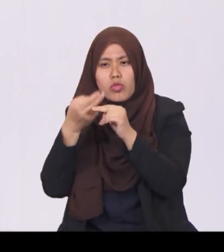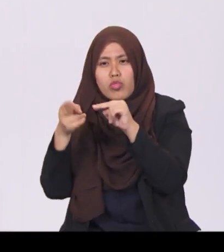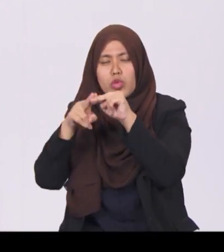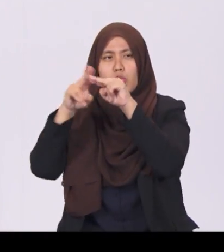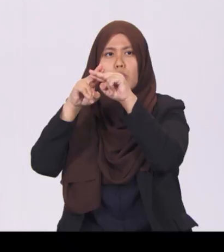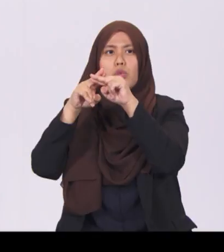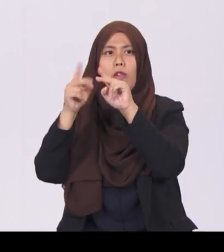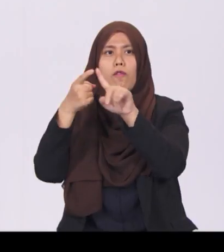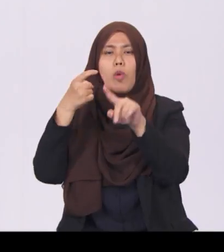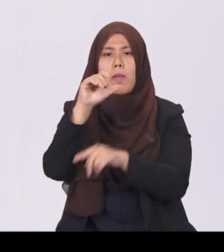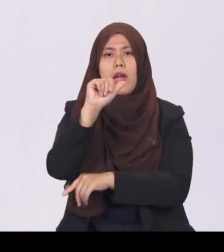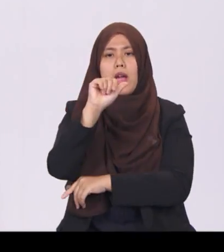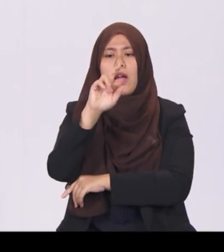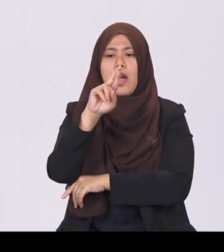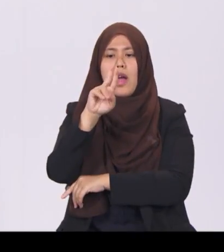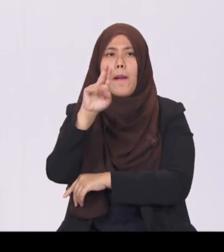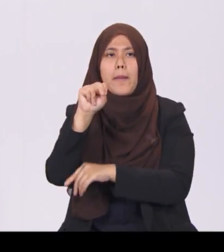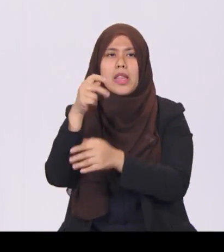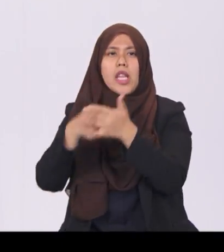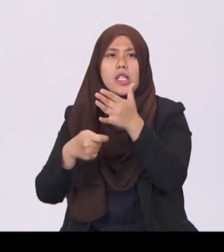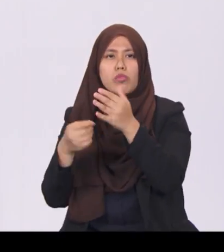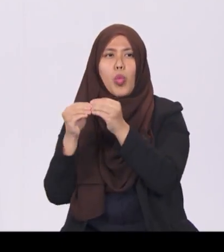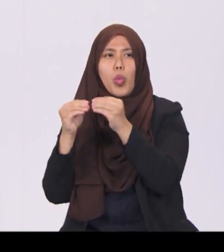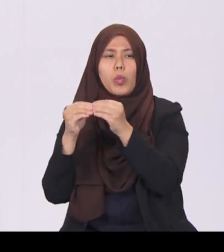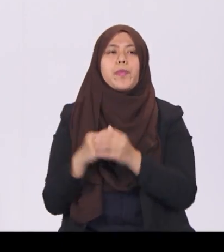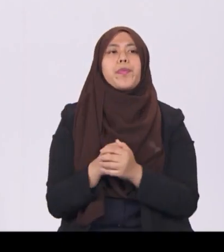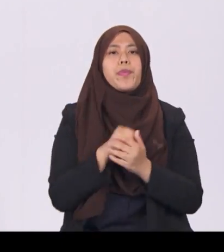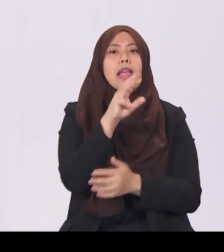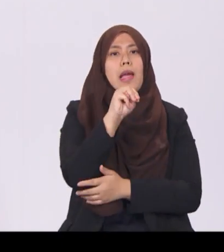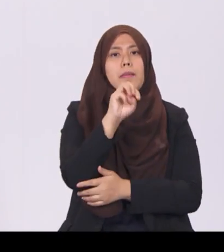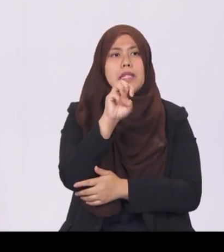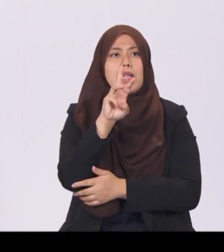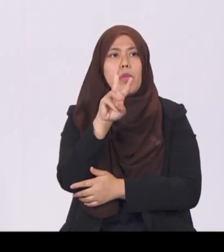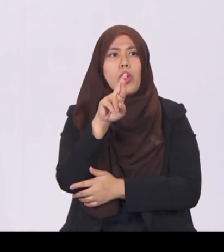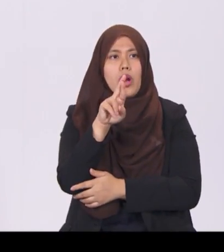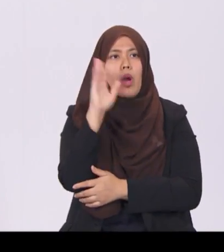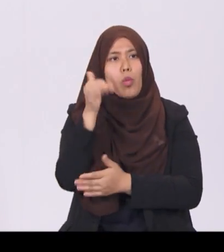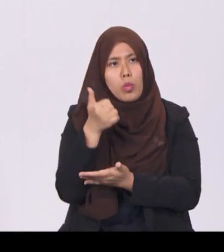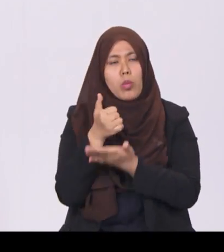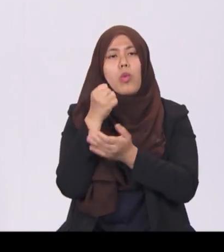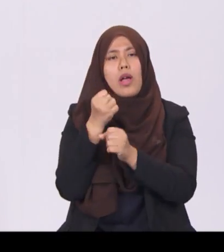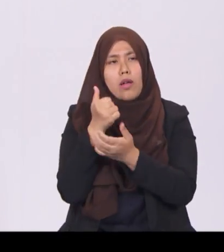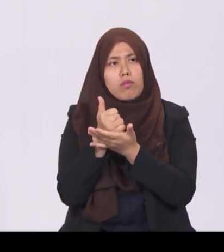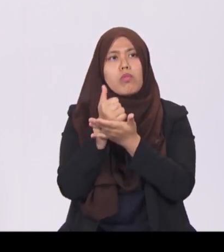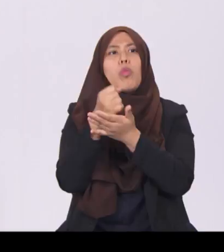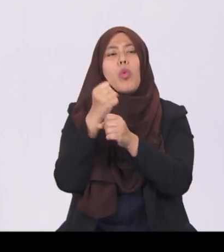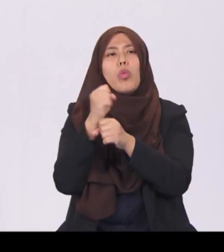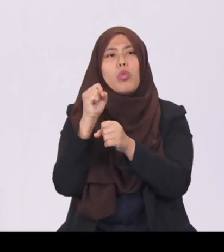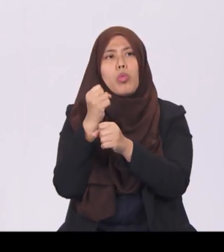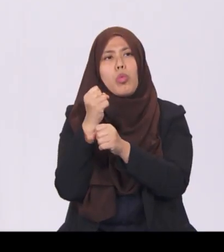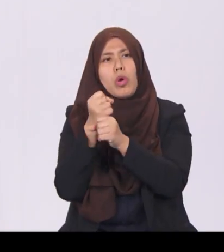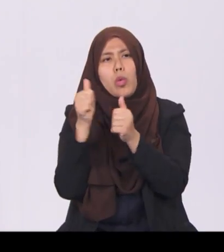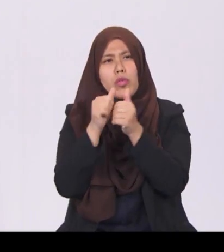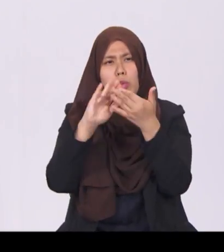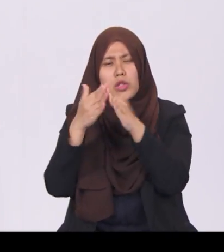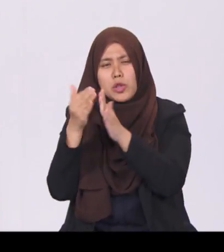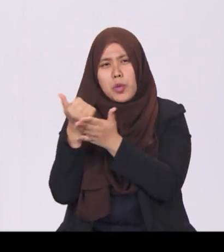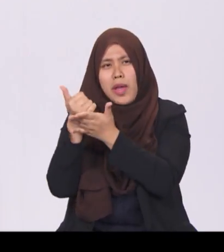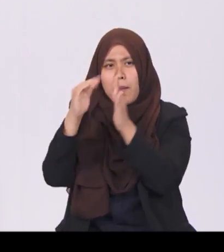MEWR will also work with the community to help households save energy and will announce more details at the later date.